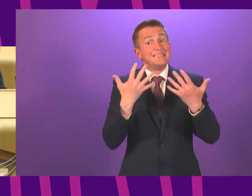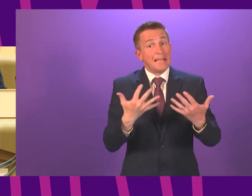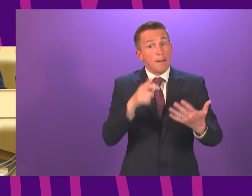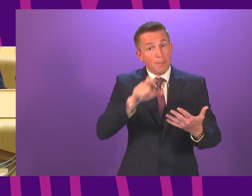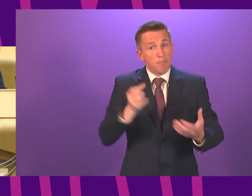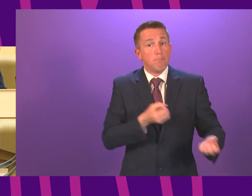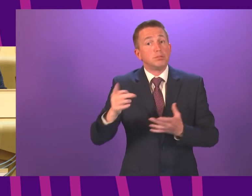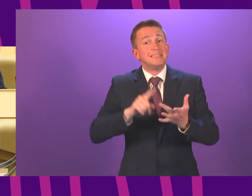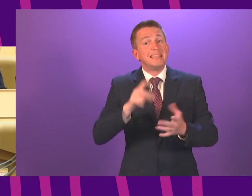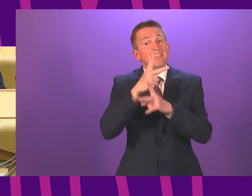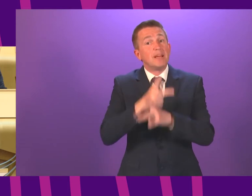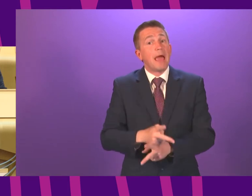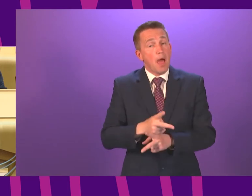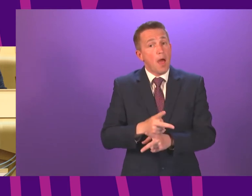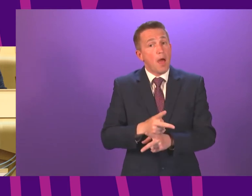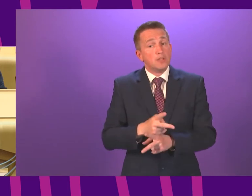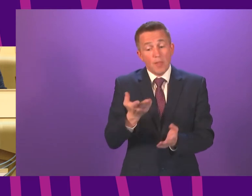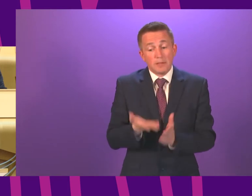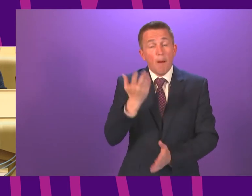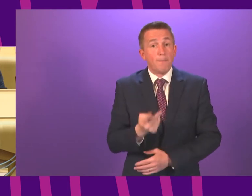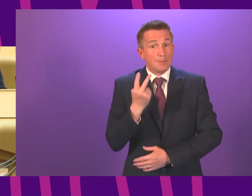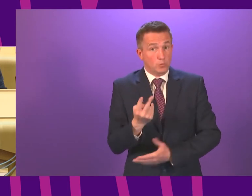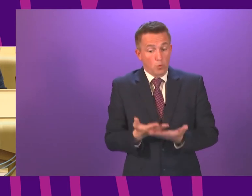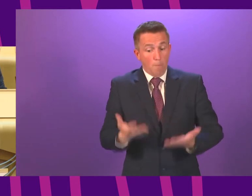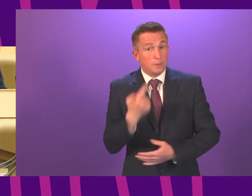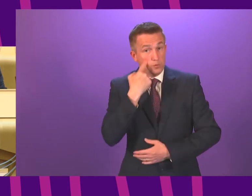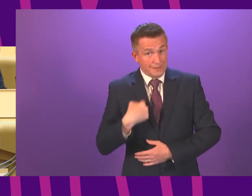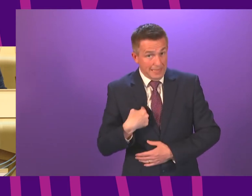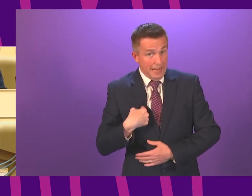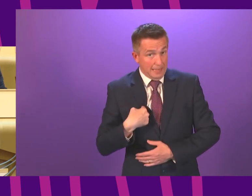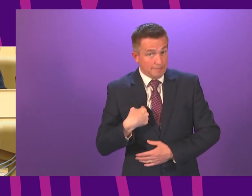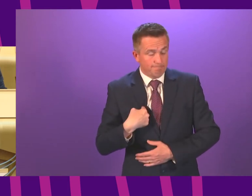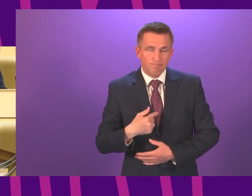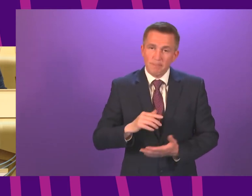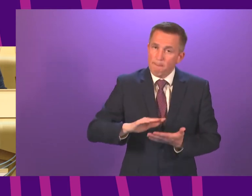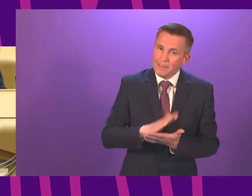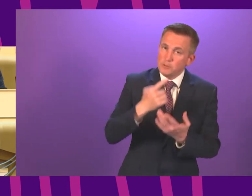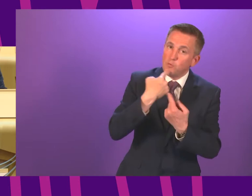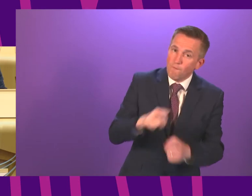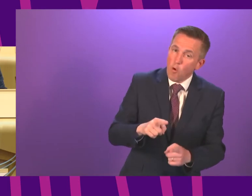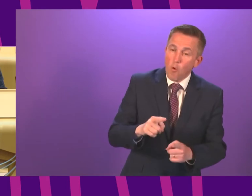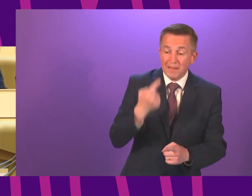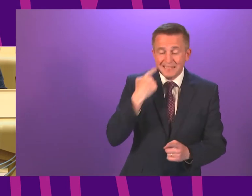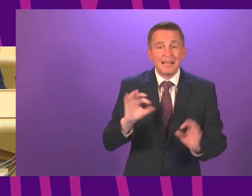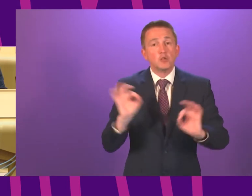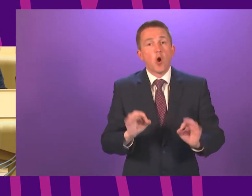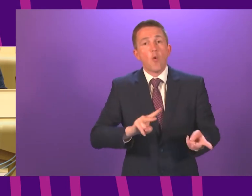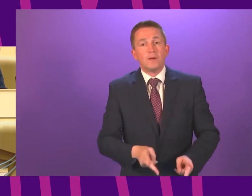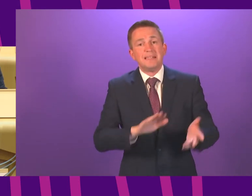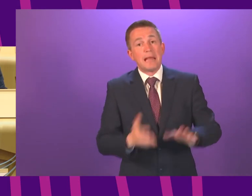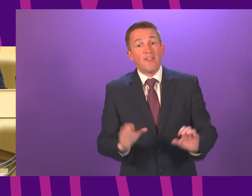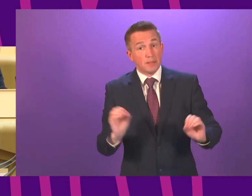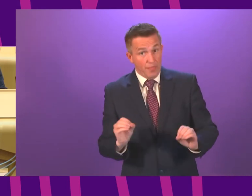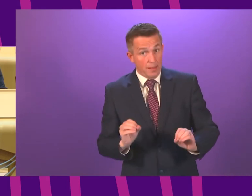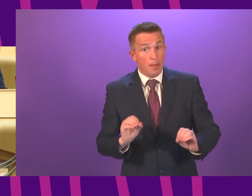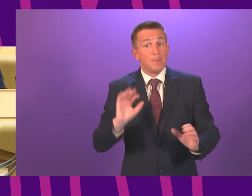intensive care. That is two more than yesterday. I am also relieved to say that no deaths were reported yesterday, and that means the